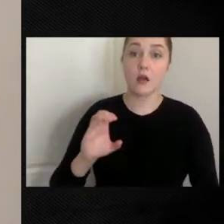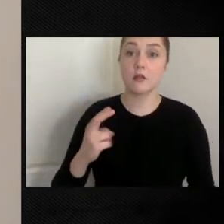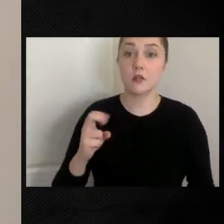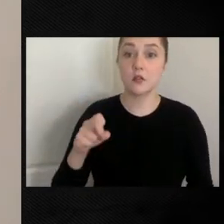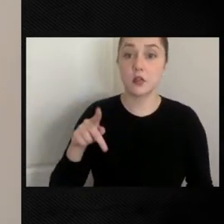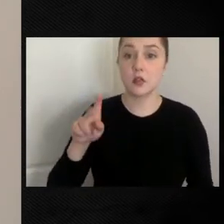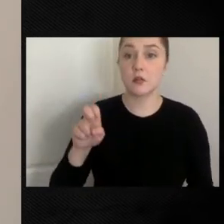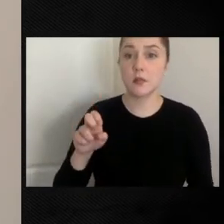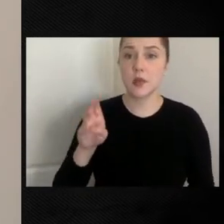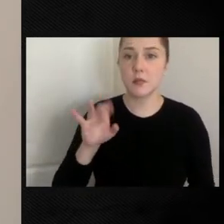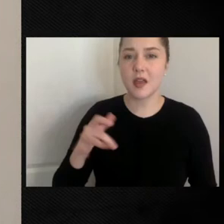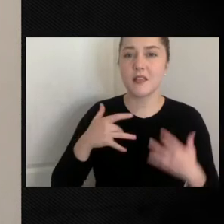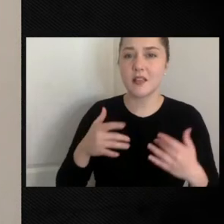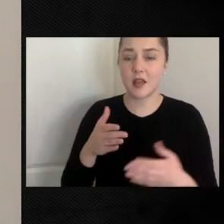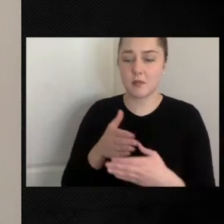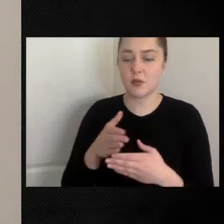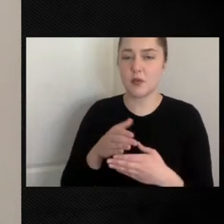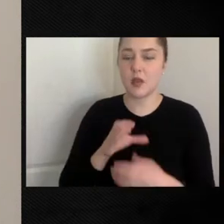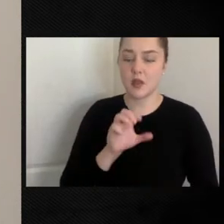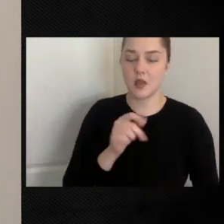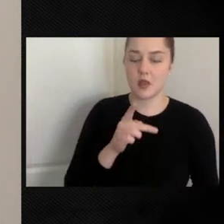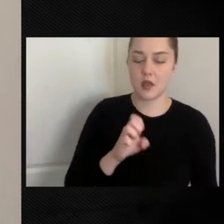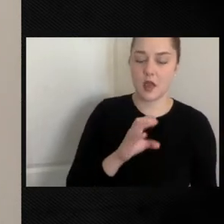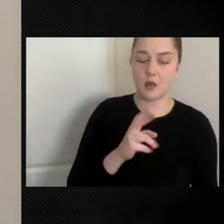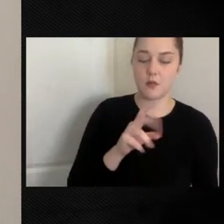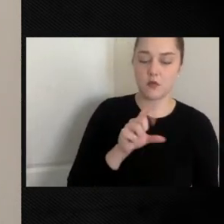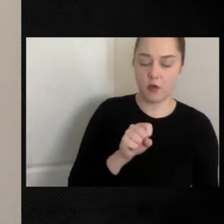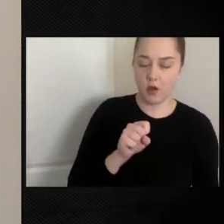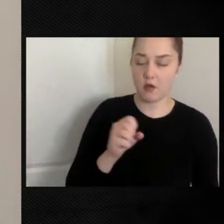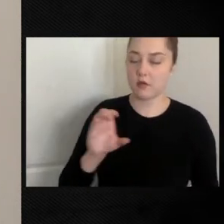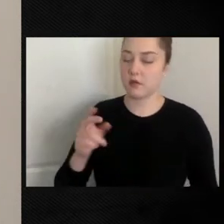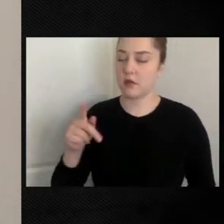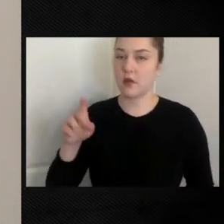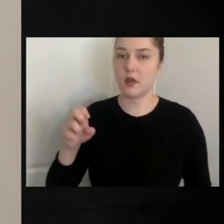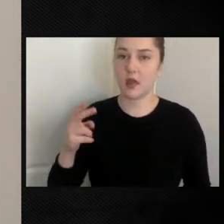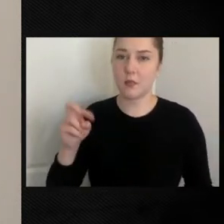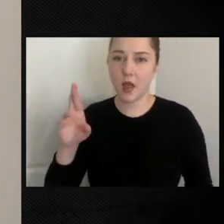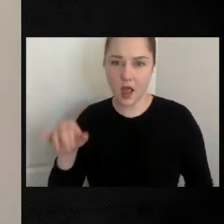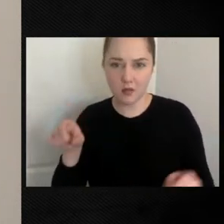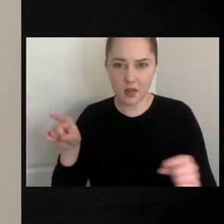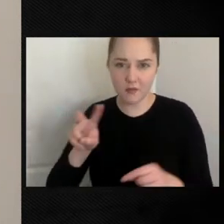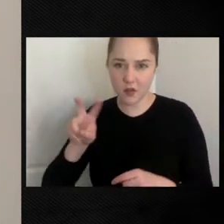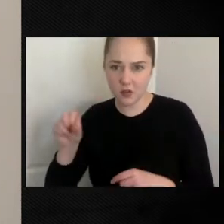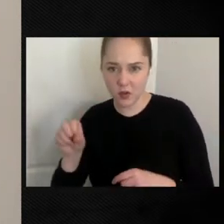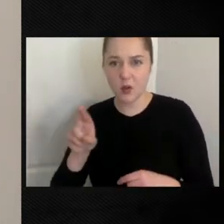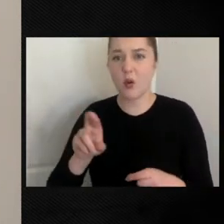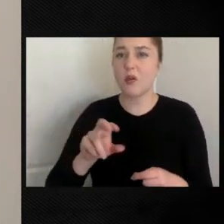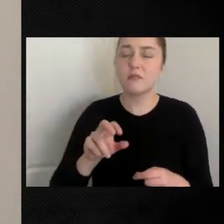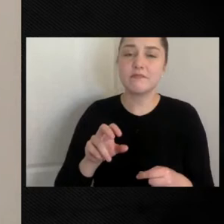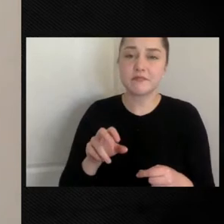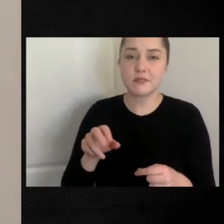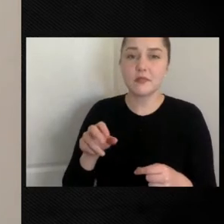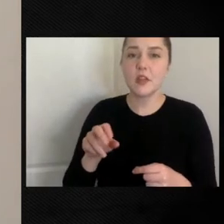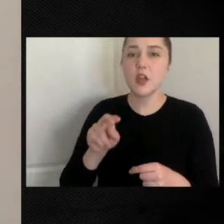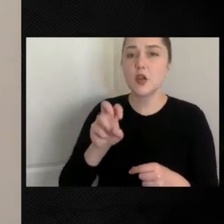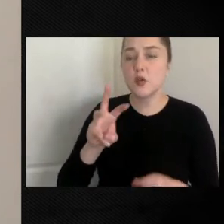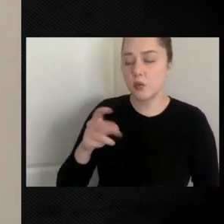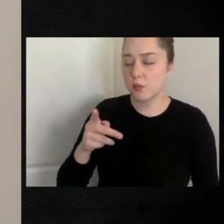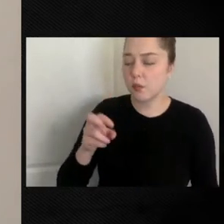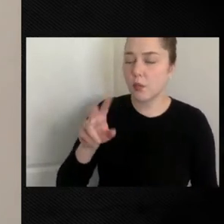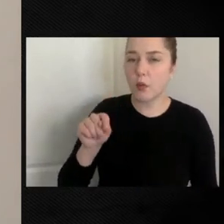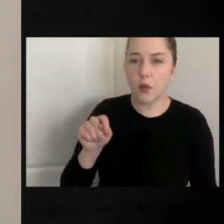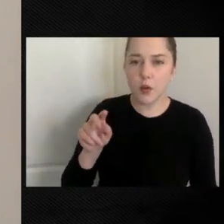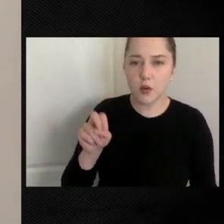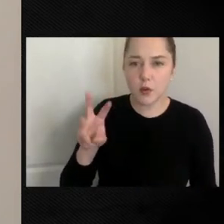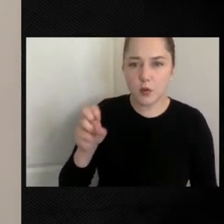Charles and Cape Henry in Virginia, Newport News, Hampton Roads, those kind of names might ring a bell, where